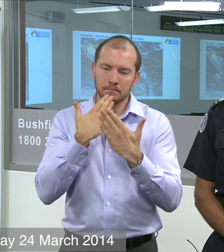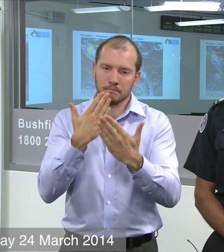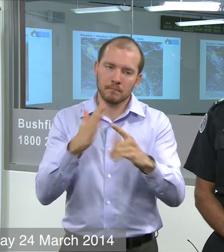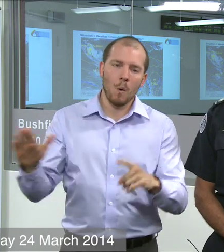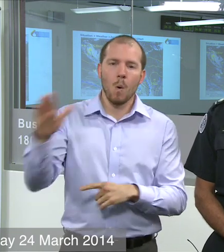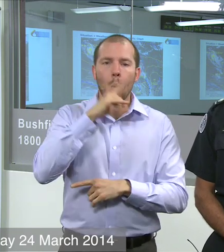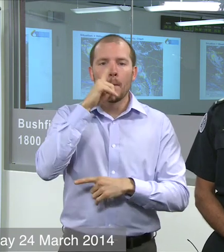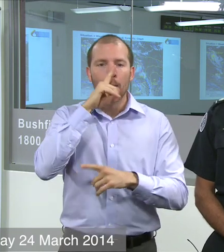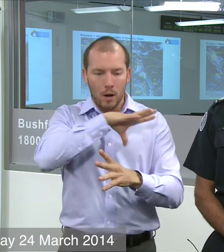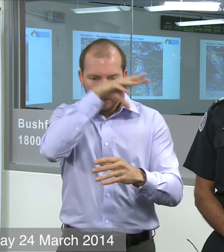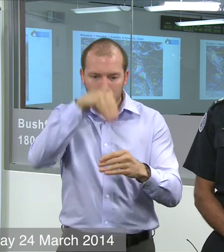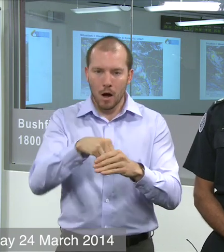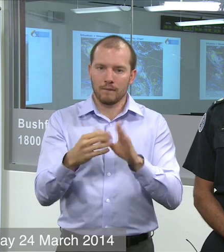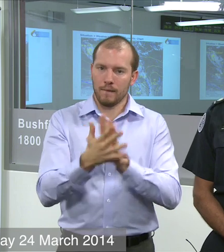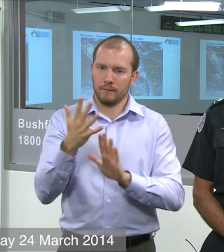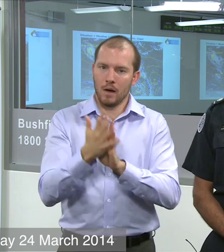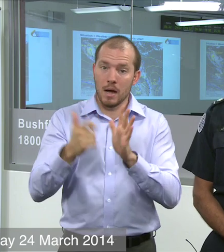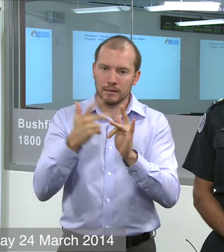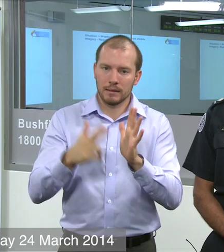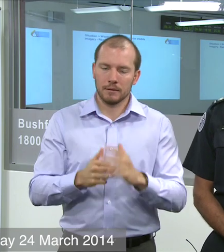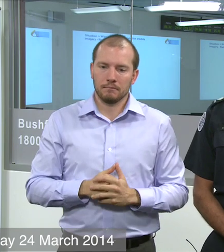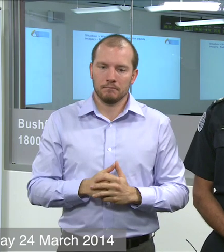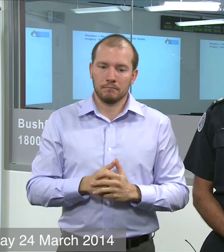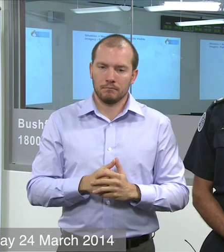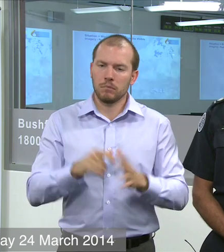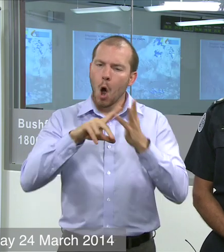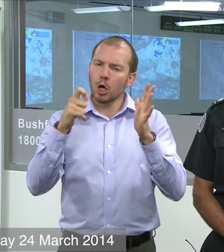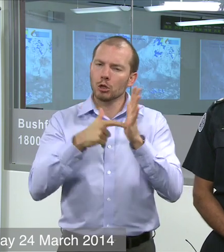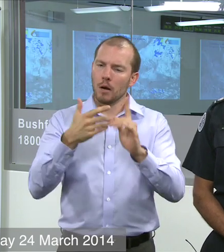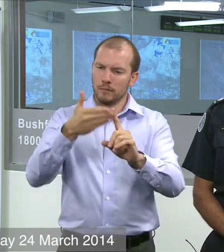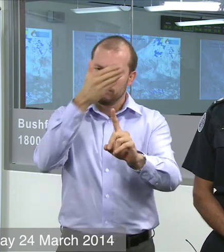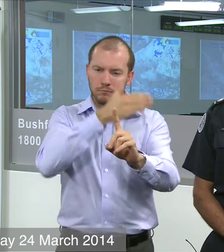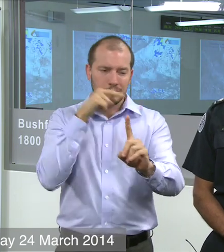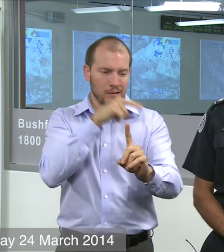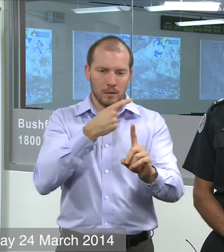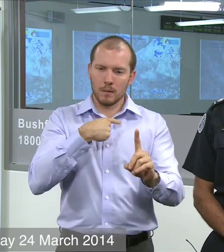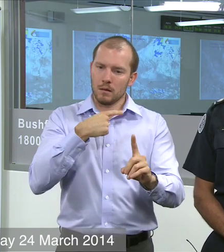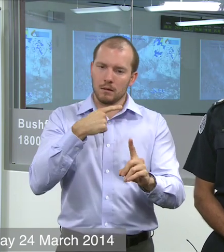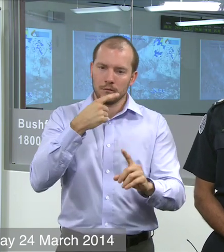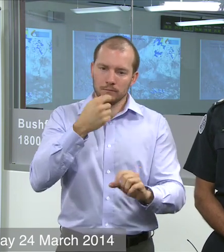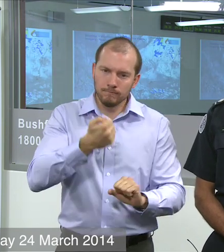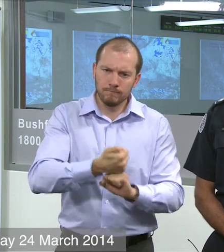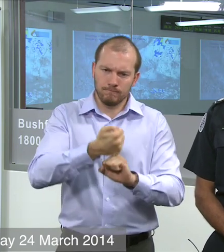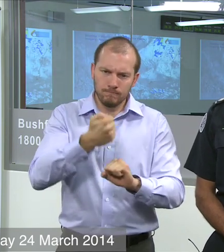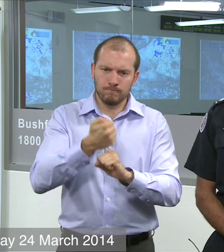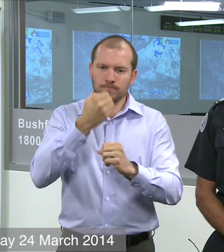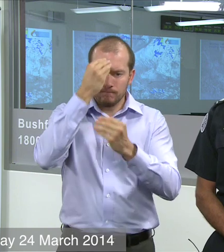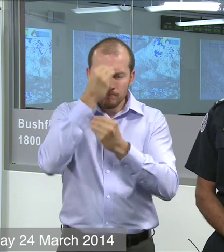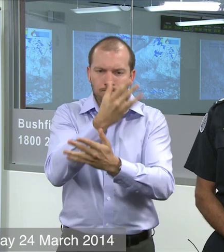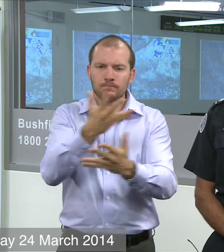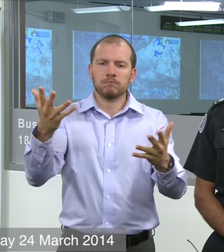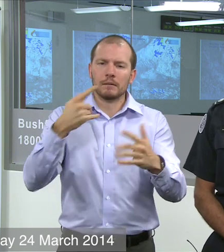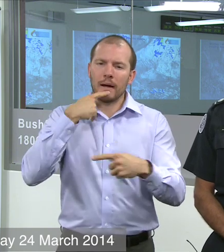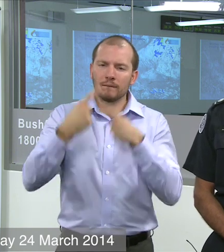who has been involved. At the start of the fire season, we reinforced the importance of messaging and